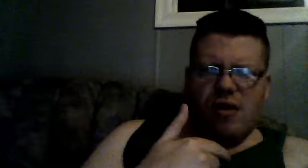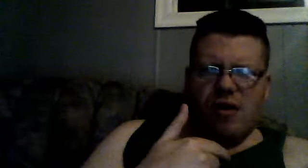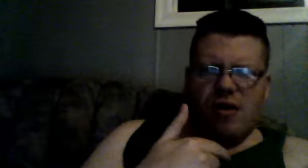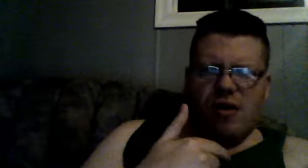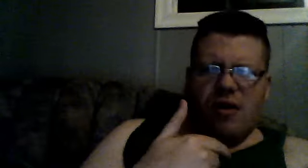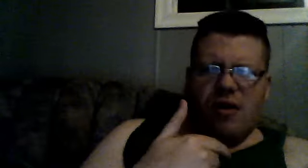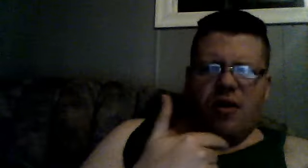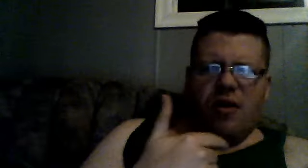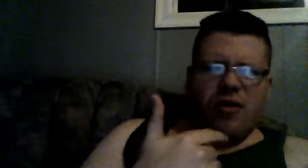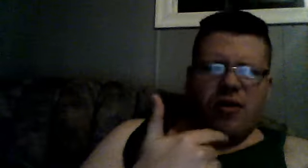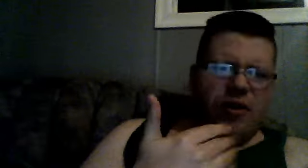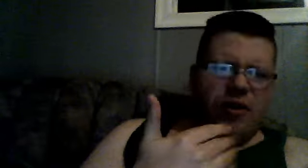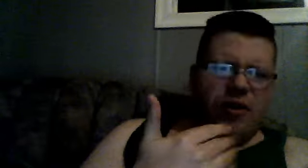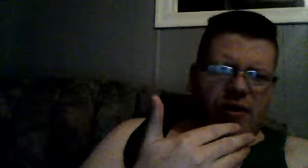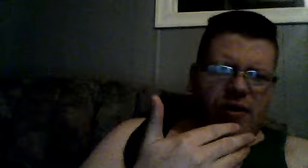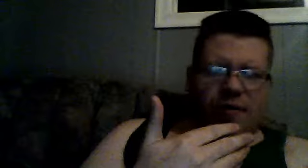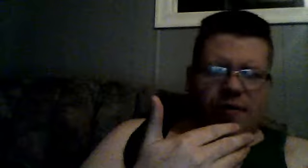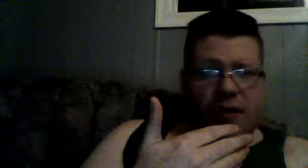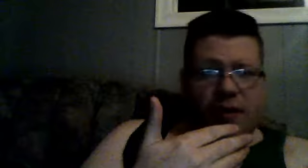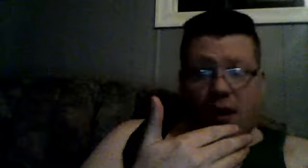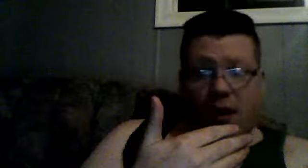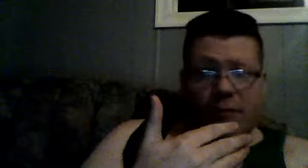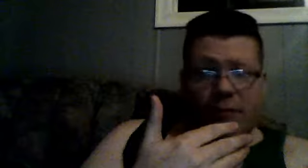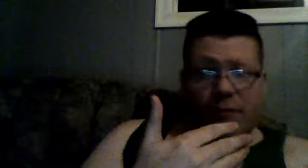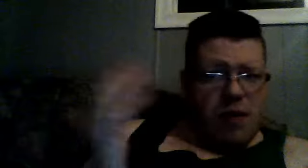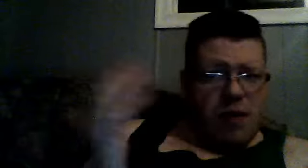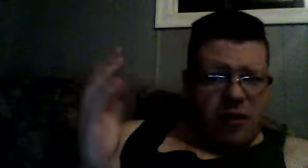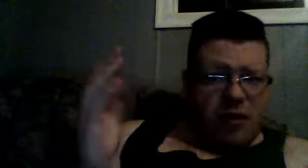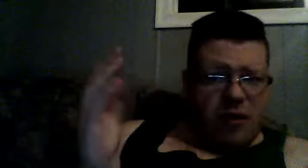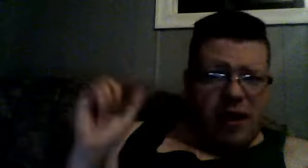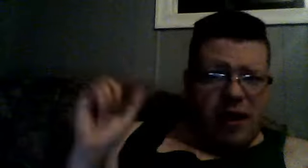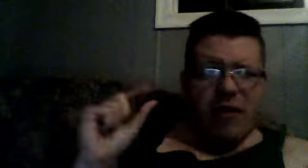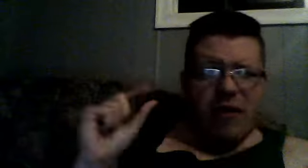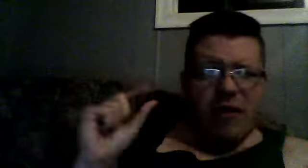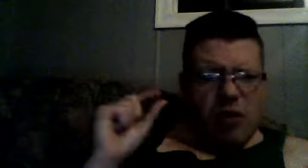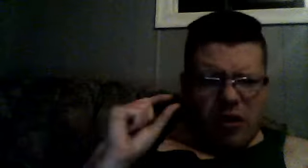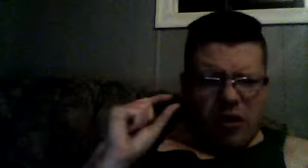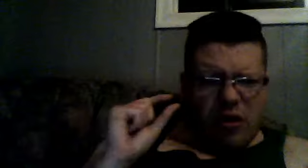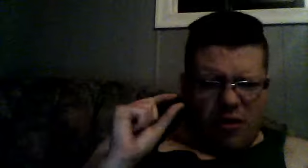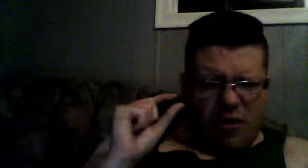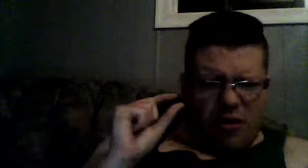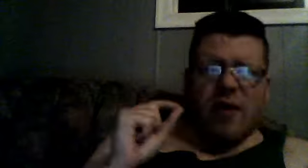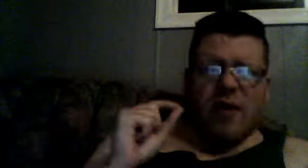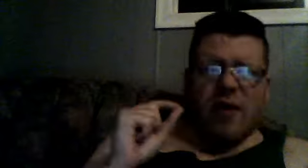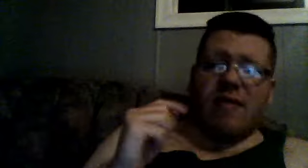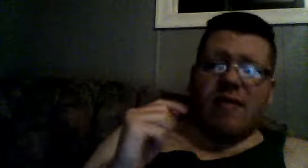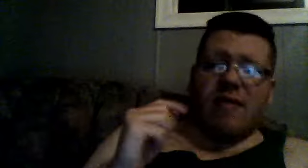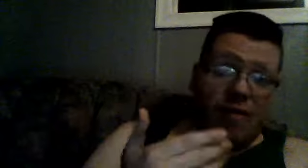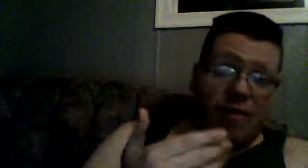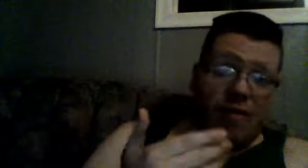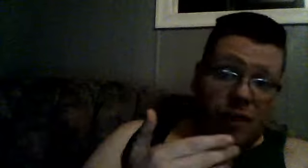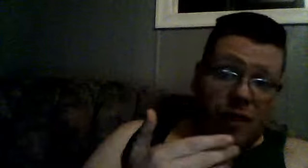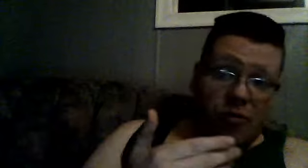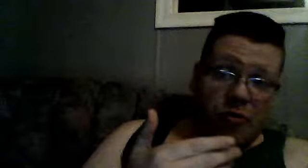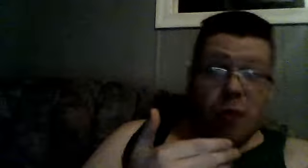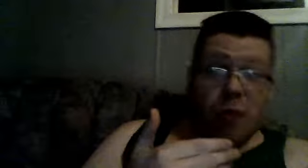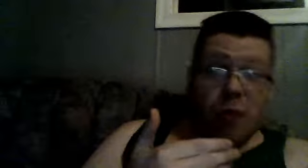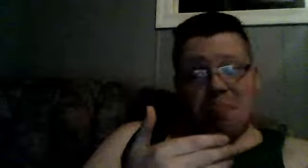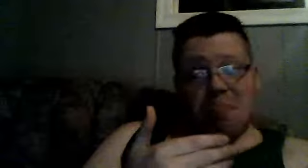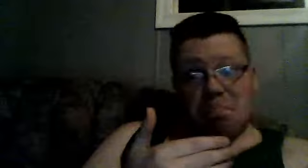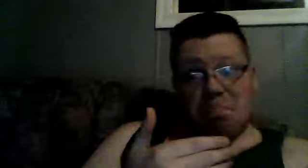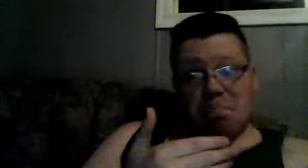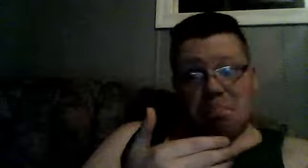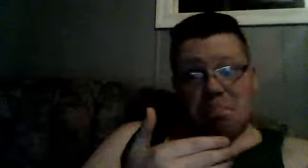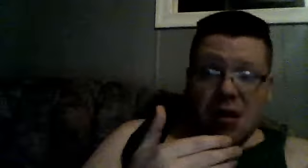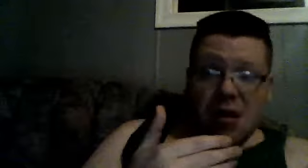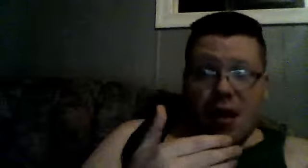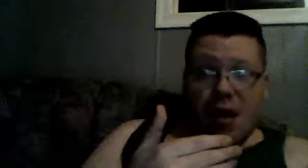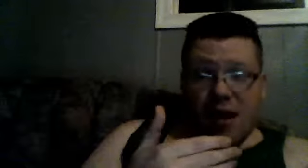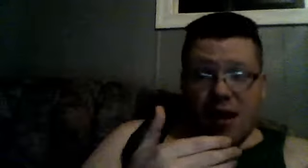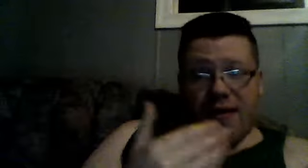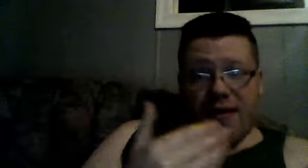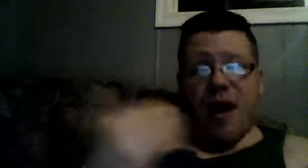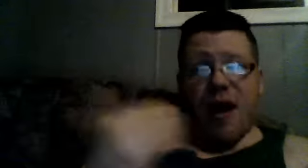also, there was, on the time, he got tweaked just a little bit, it's still a little bit, but, different style,